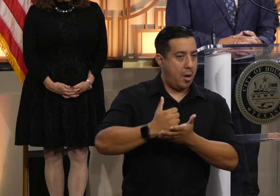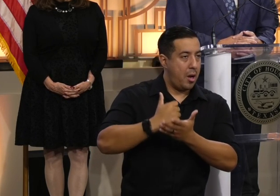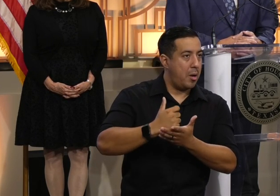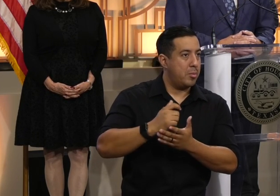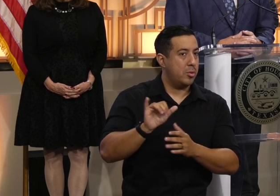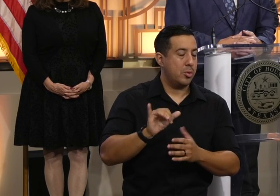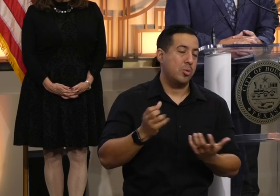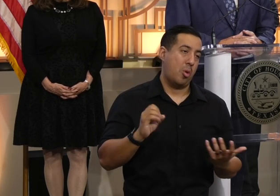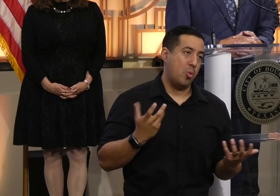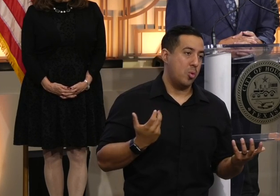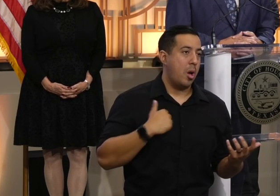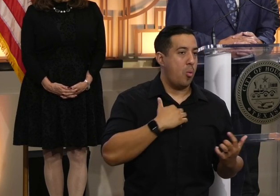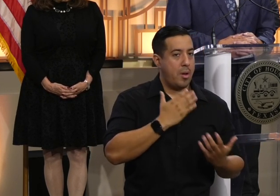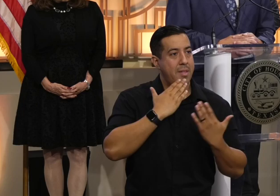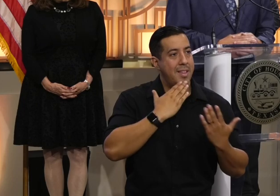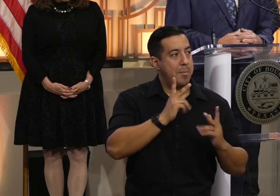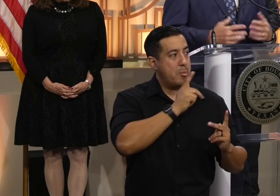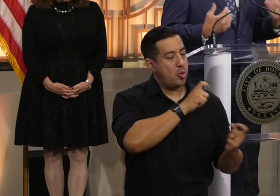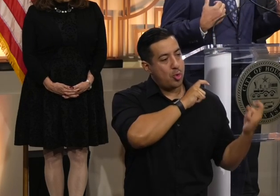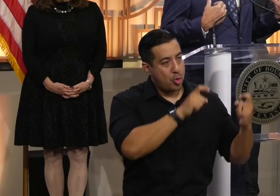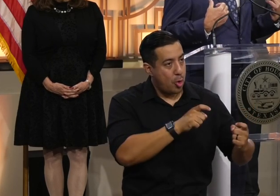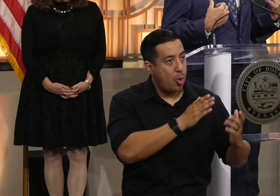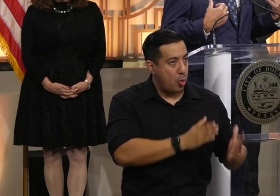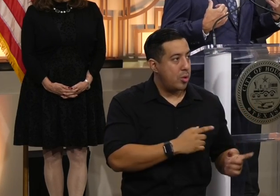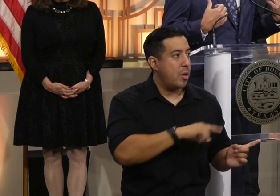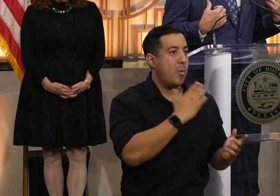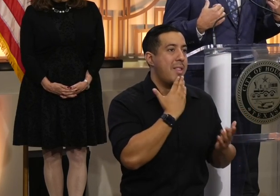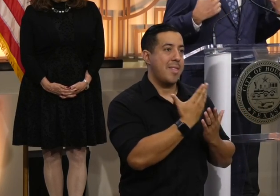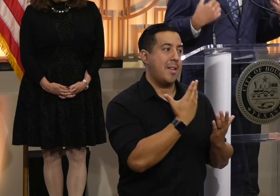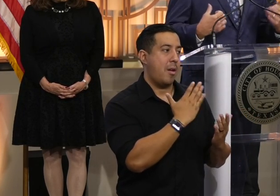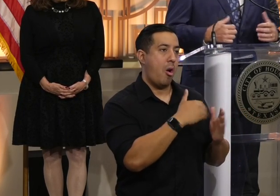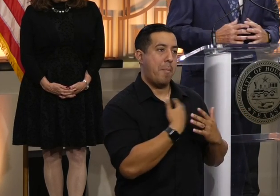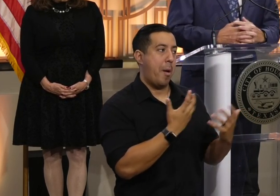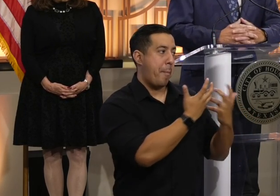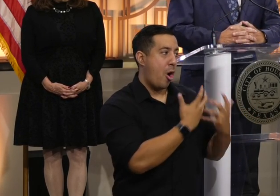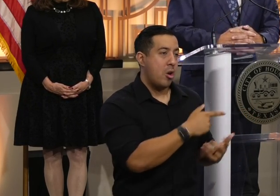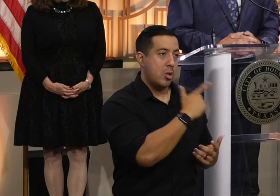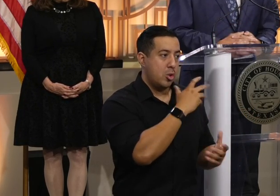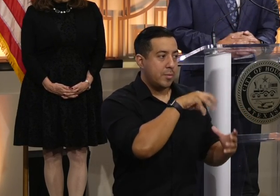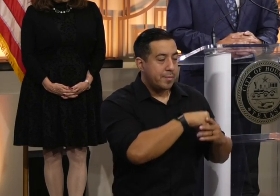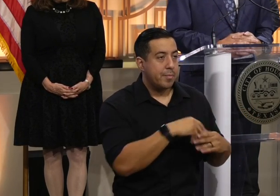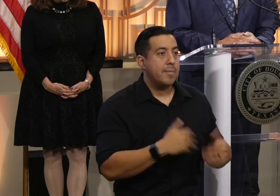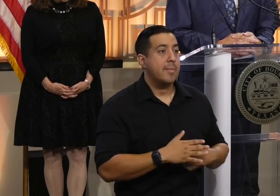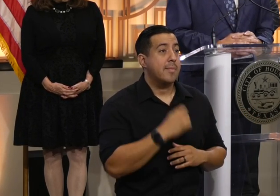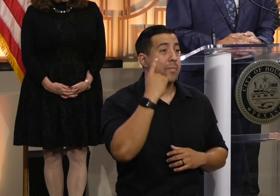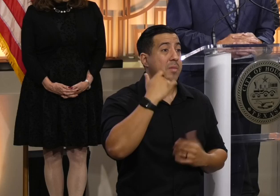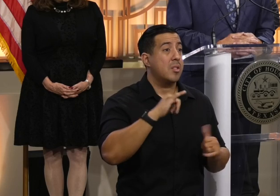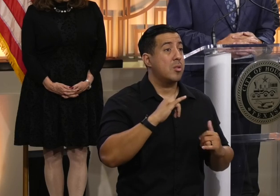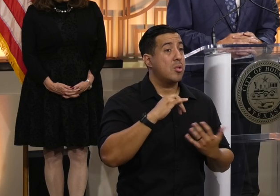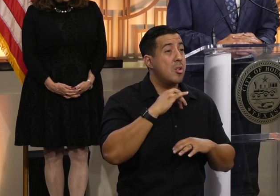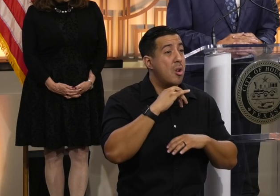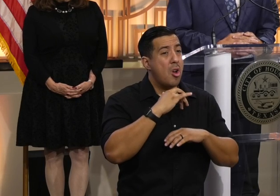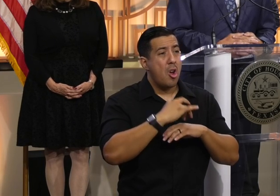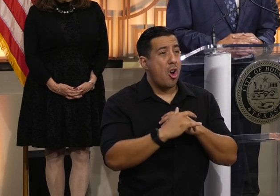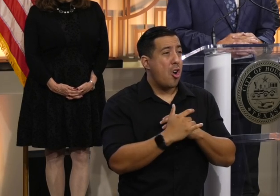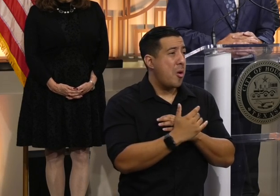with that, I'd like to thank our donors again, thank my partners for being in this with us. It's some early morning calls, it's some